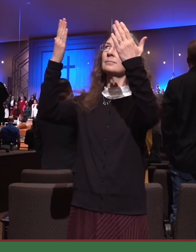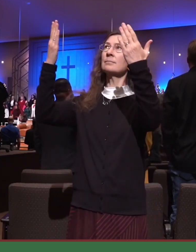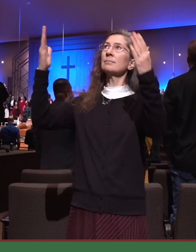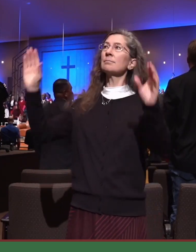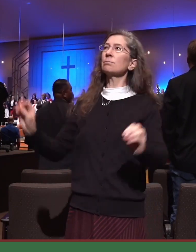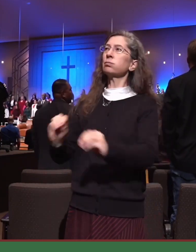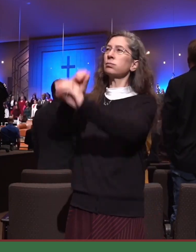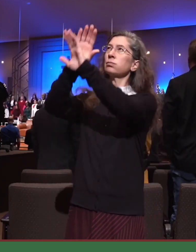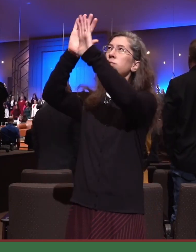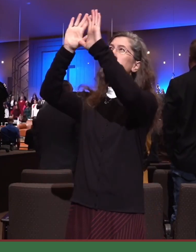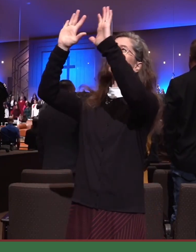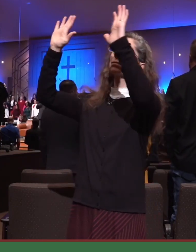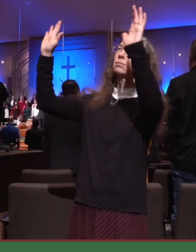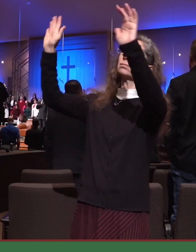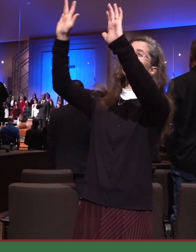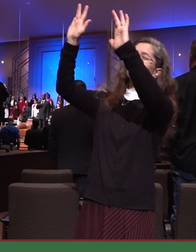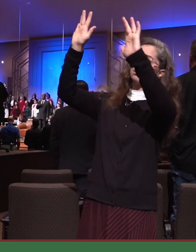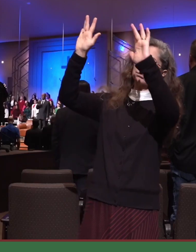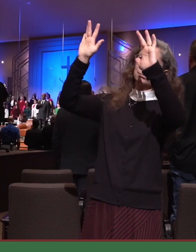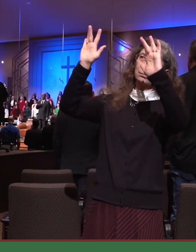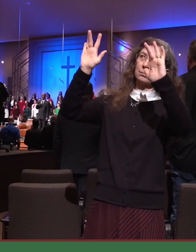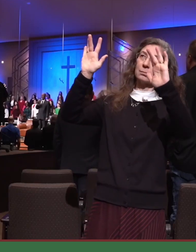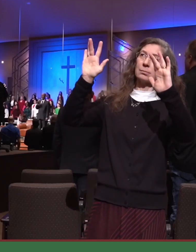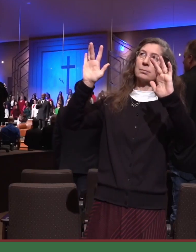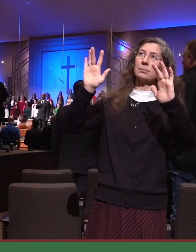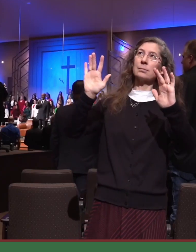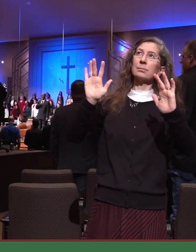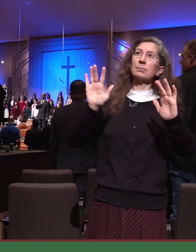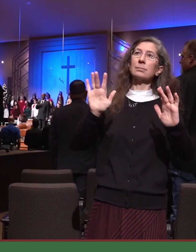shone a holy light.